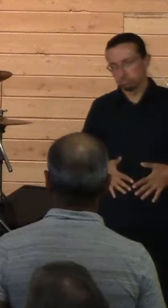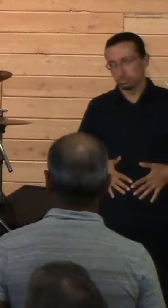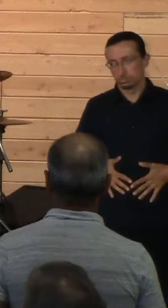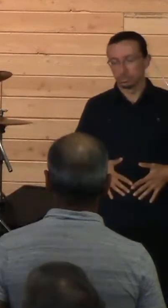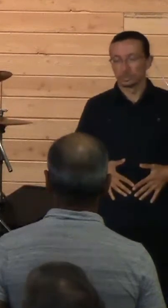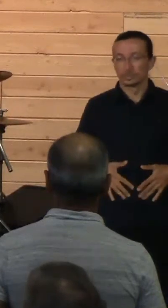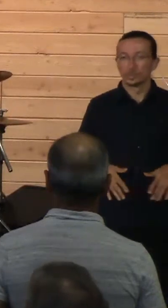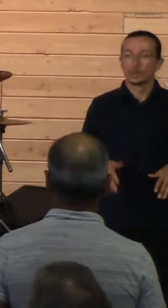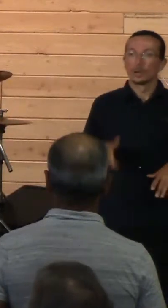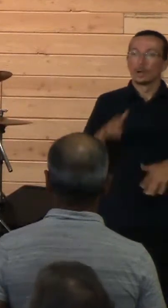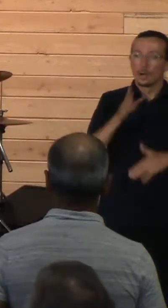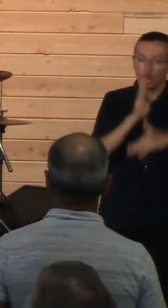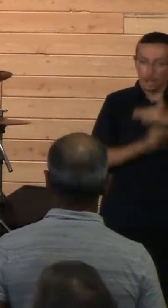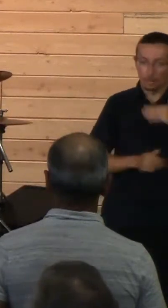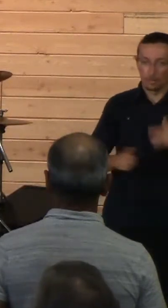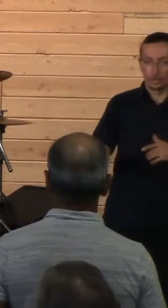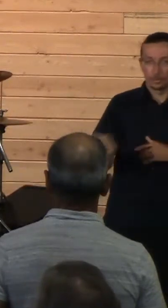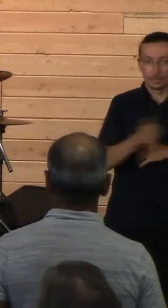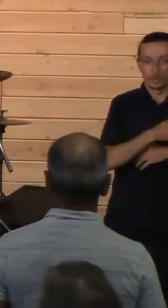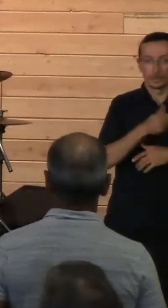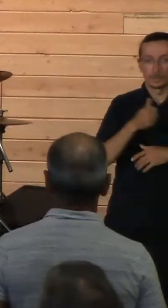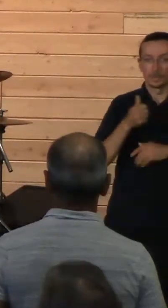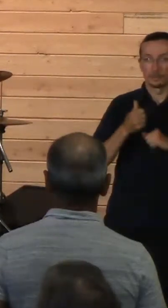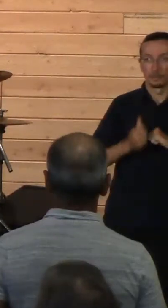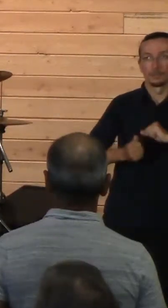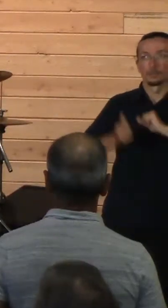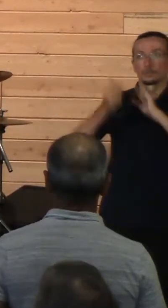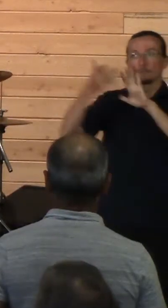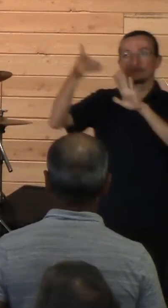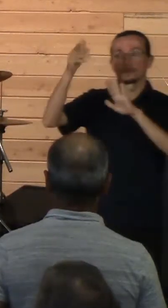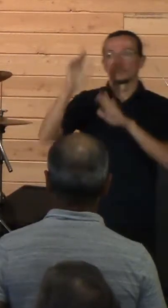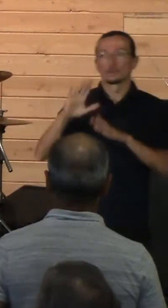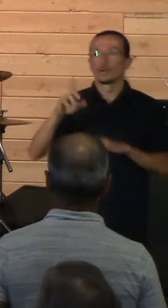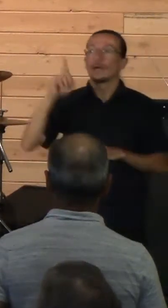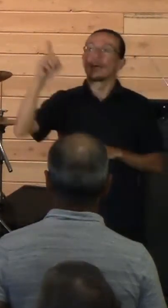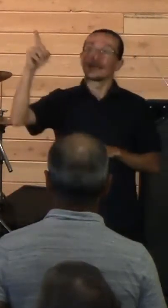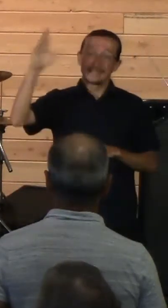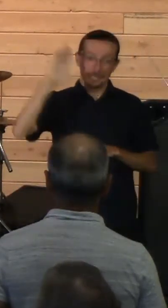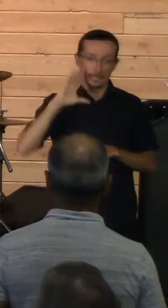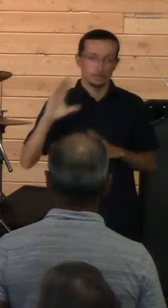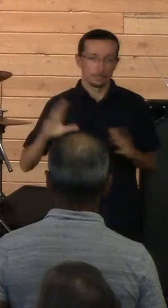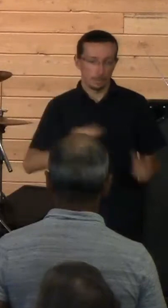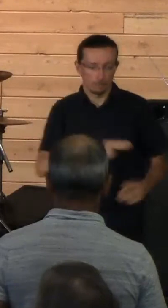Humble yourselves in the sight of the Lord, and he will lift you up.